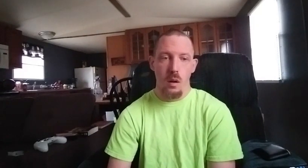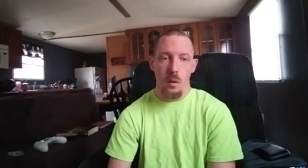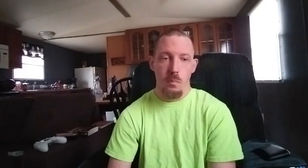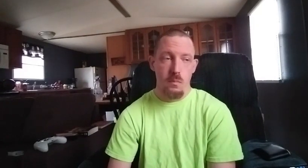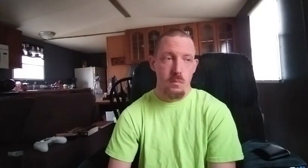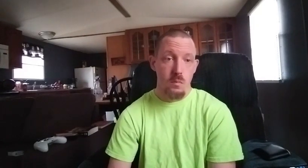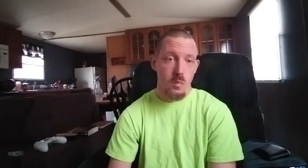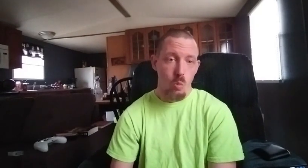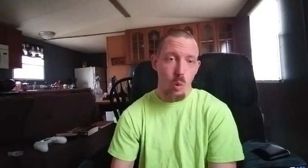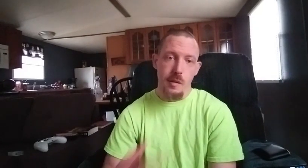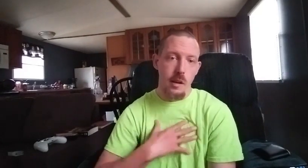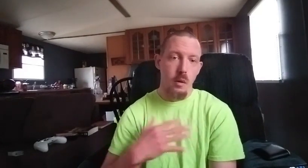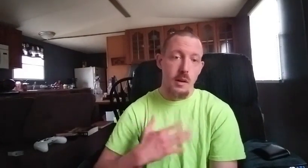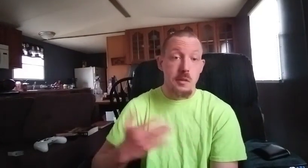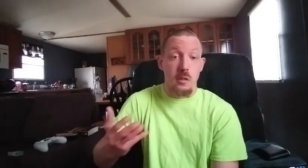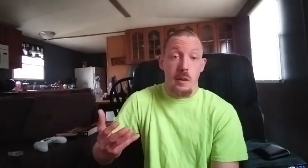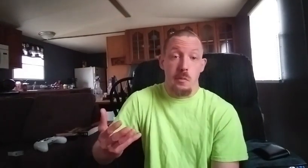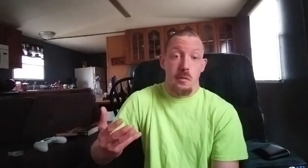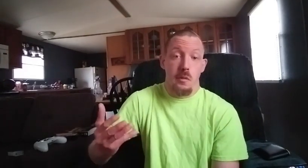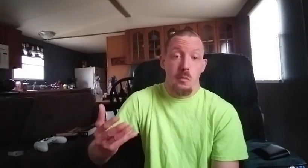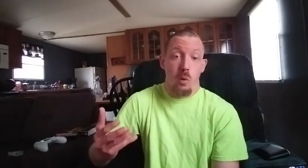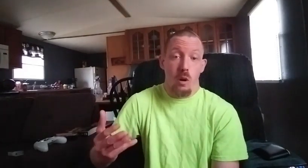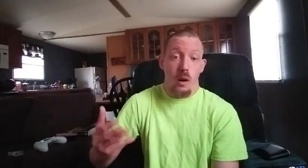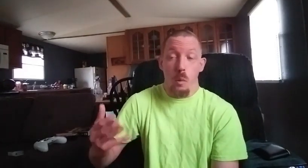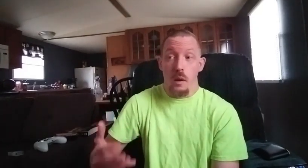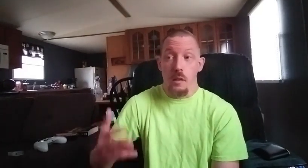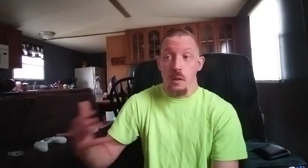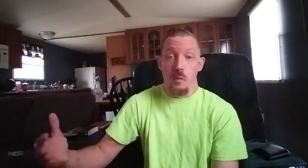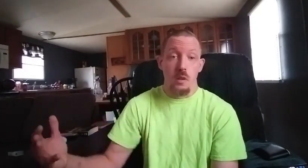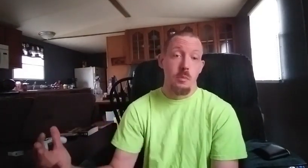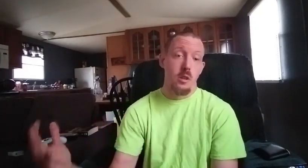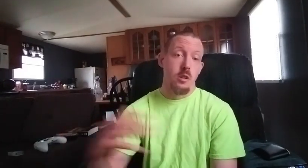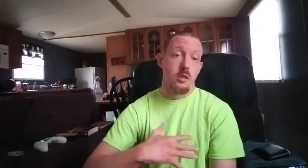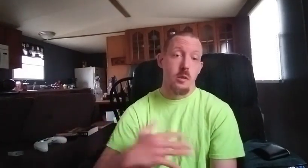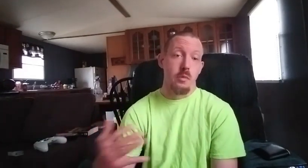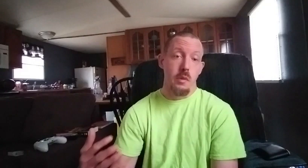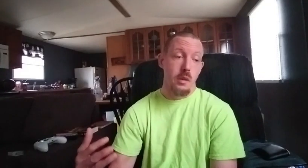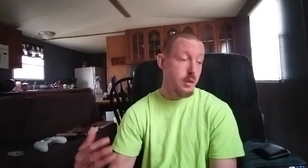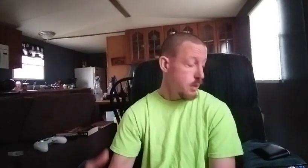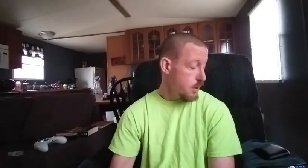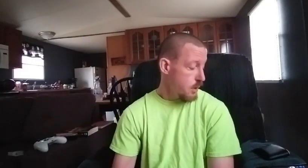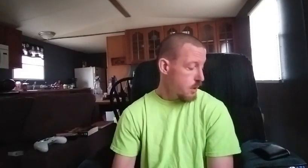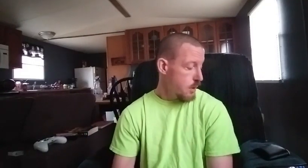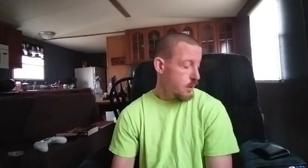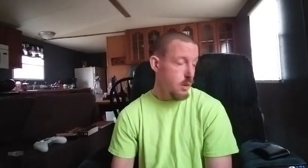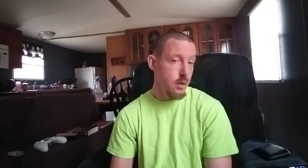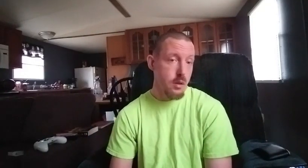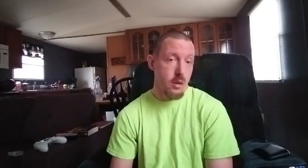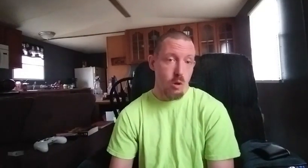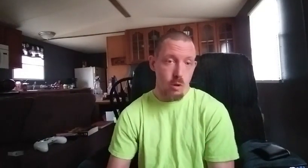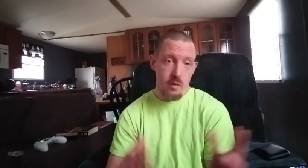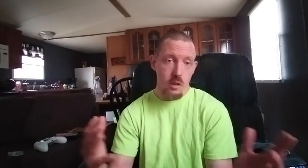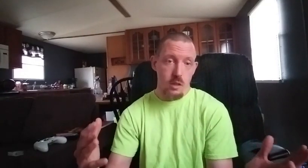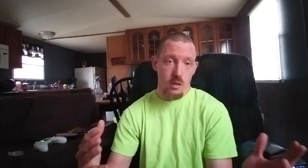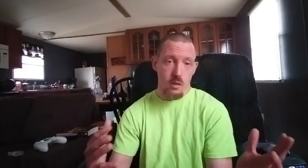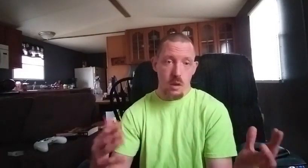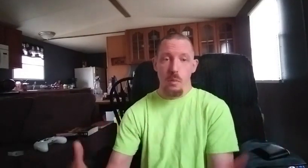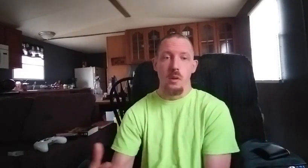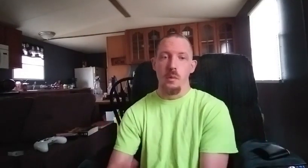one day i would like to train with him or i would like him to come here and train with me and you if he can ever do